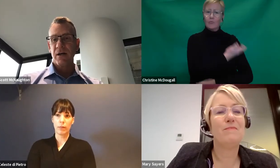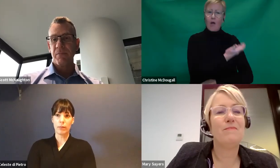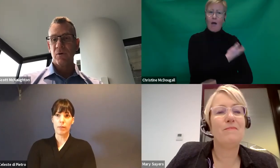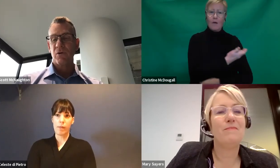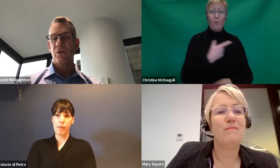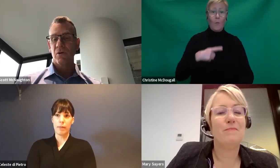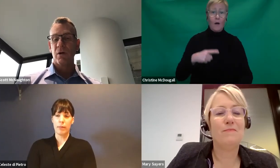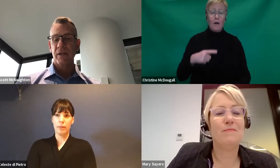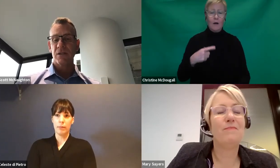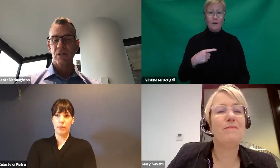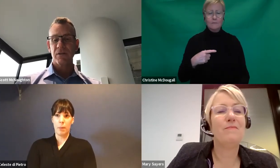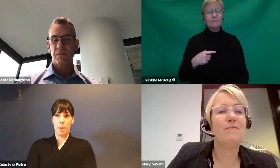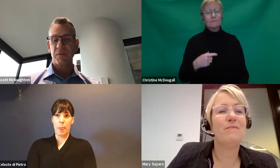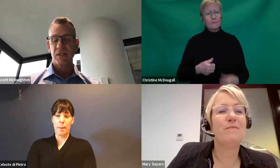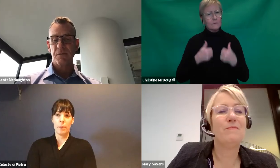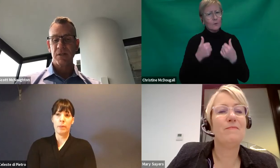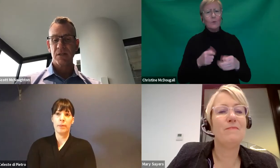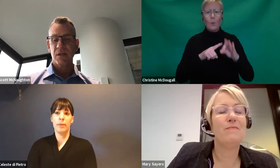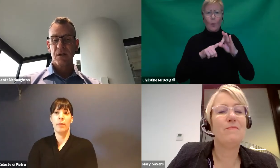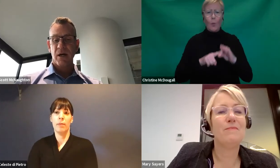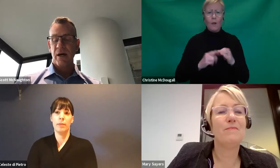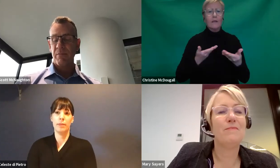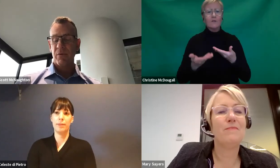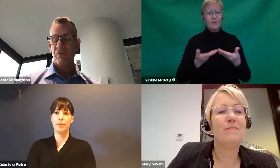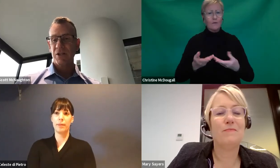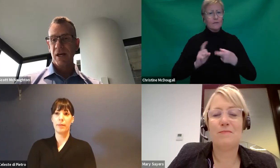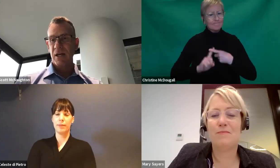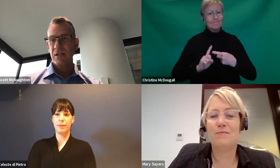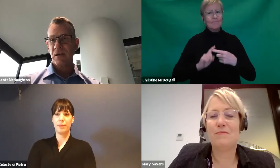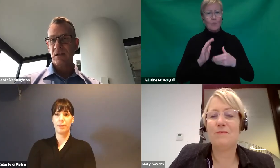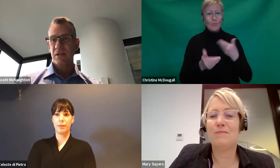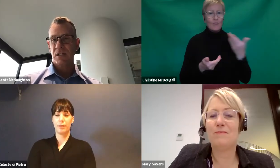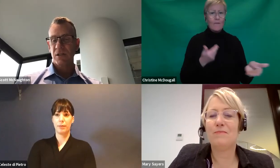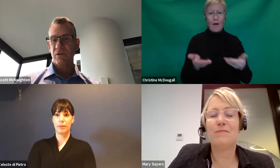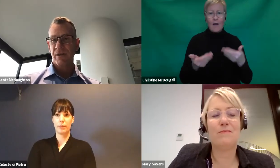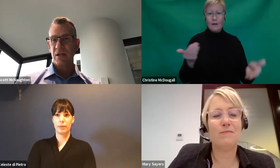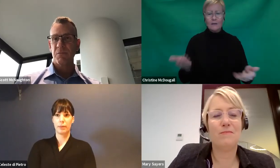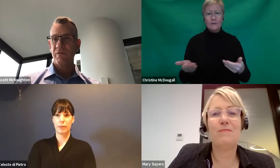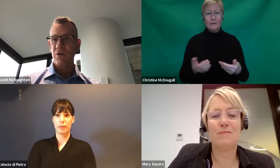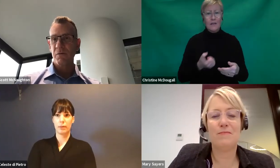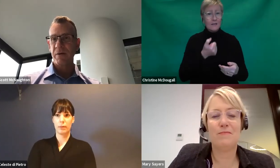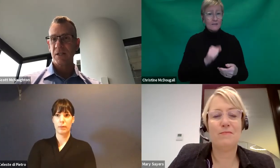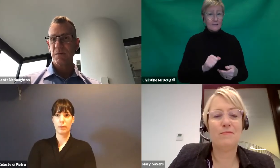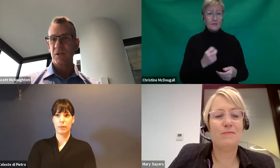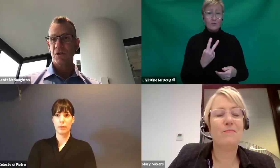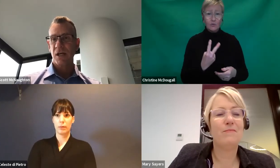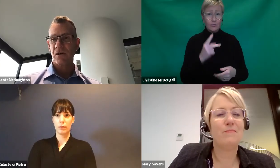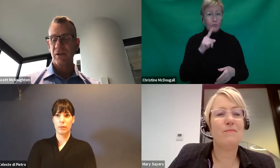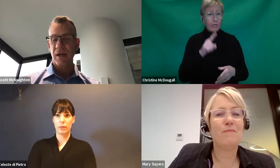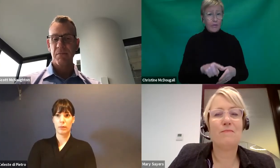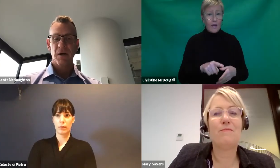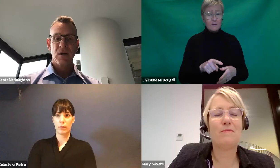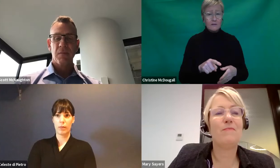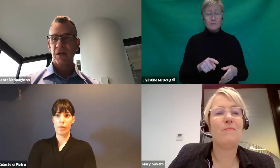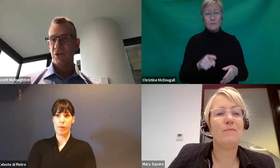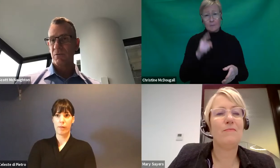good quality service to participants, reaching out to the 62,000 more vulnerable participants to check in